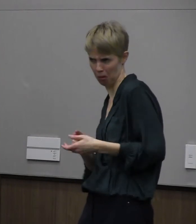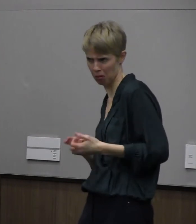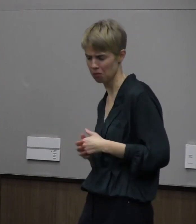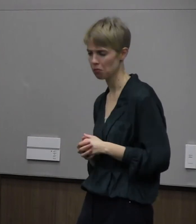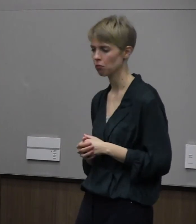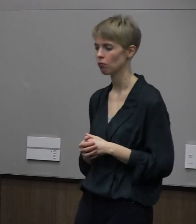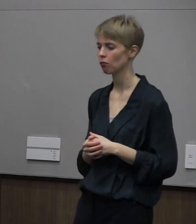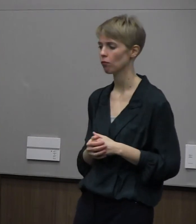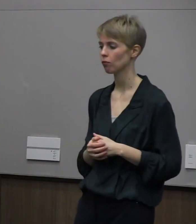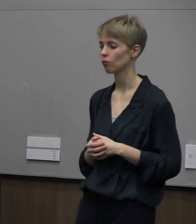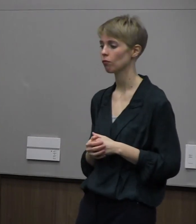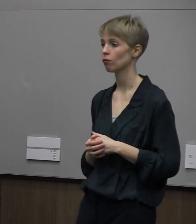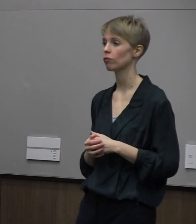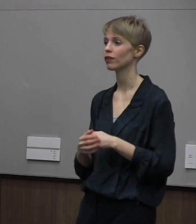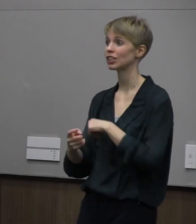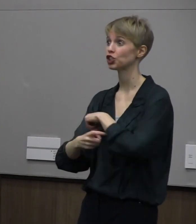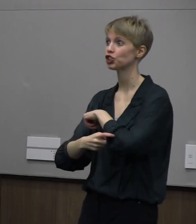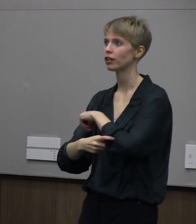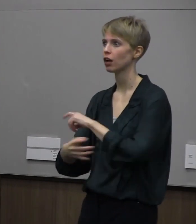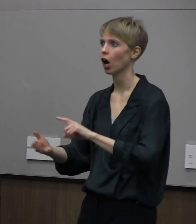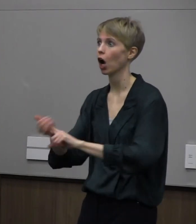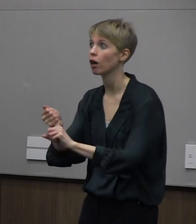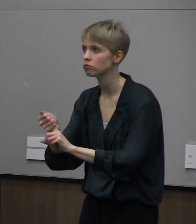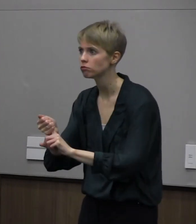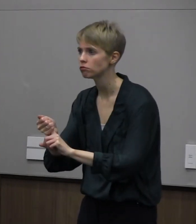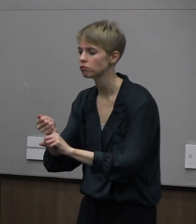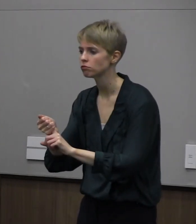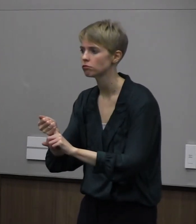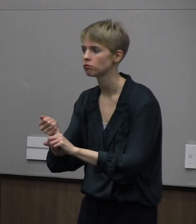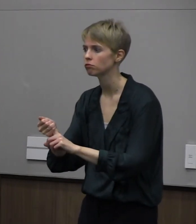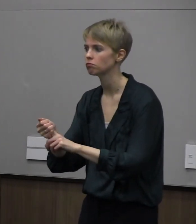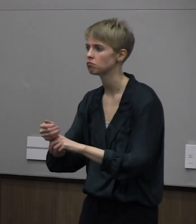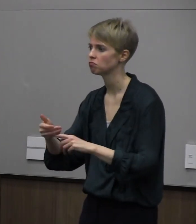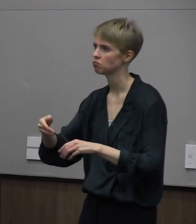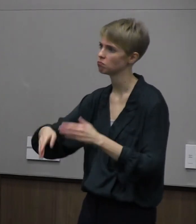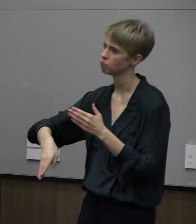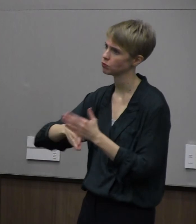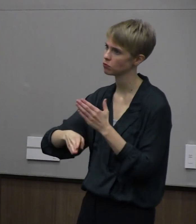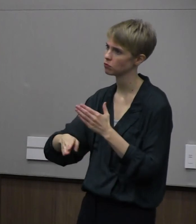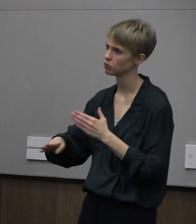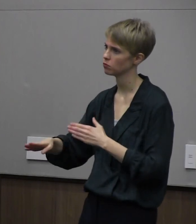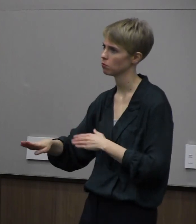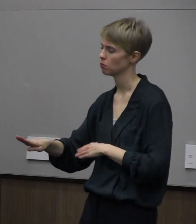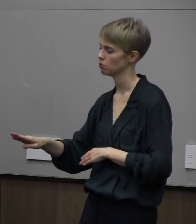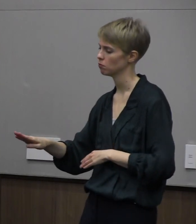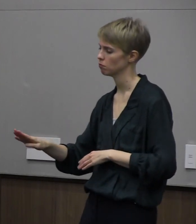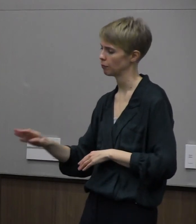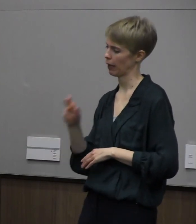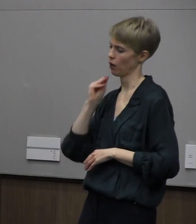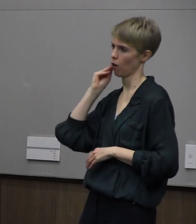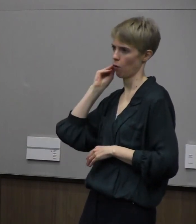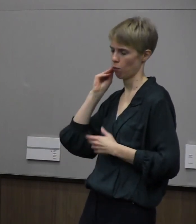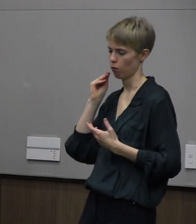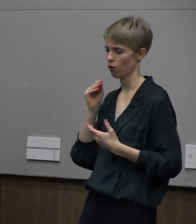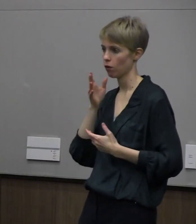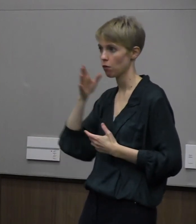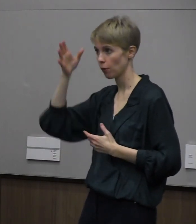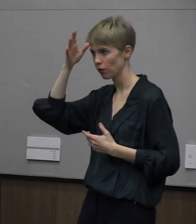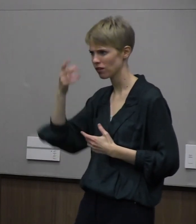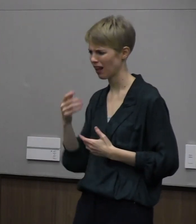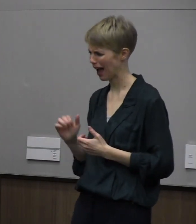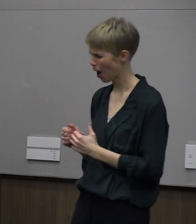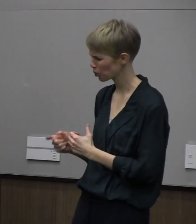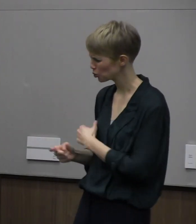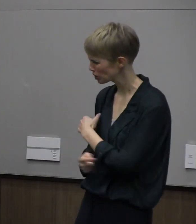sent home in disgrace. How could you do this to your mother and me, his father said? You never learned anything like this at home. His